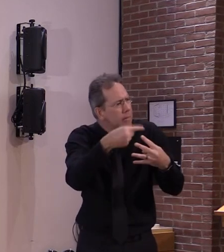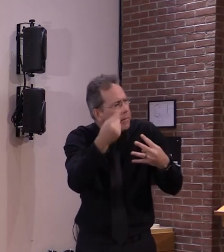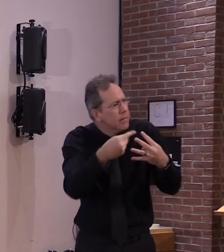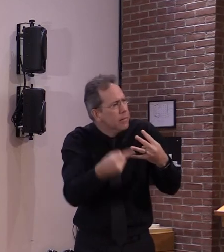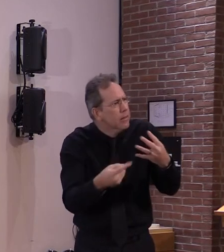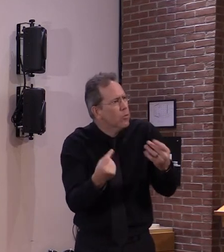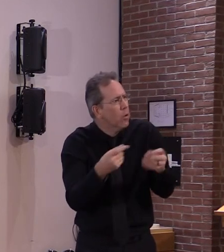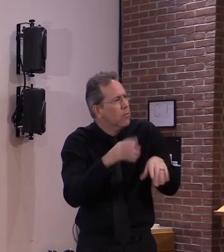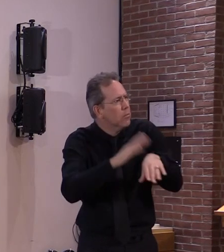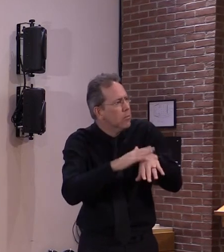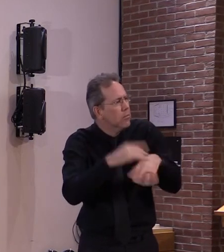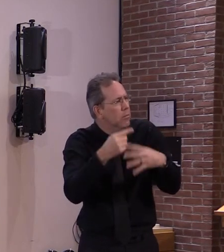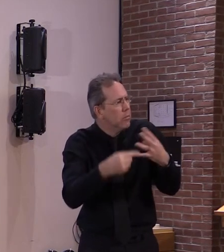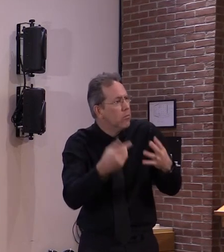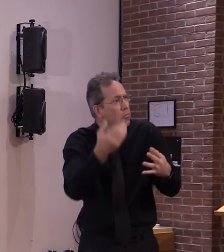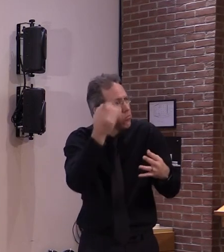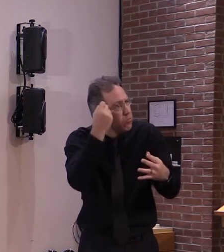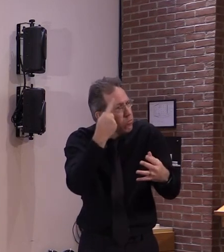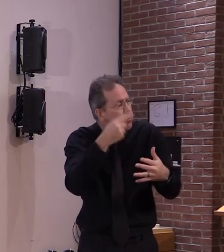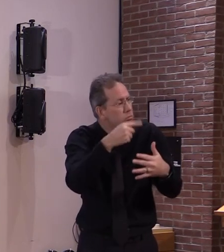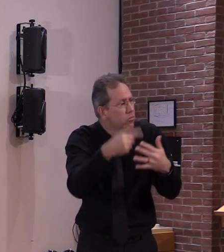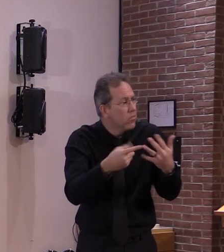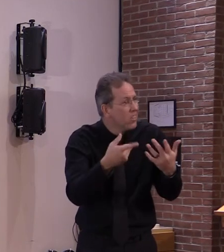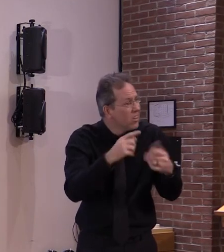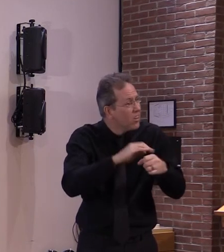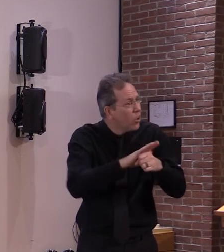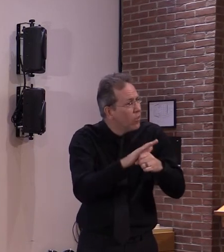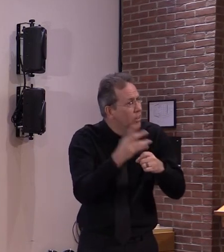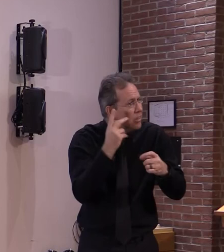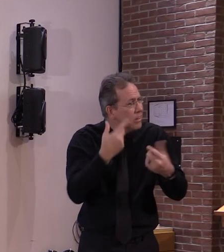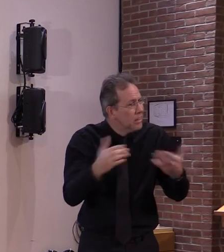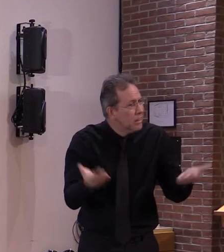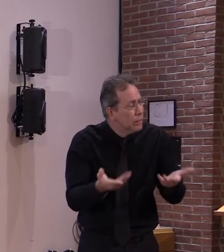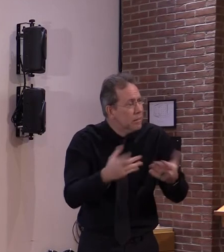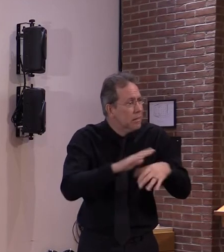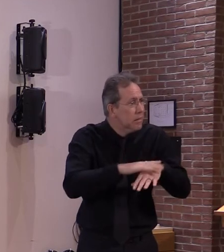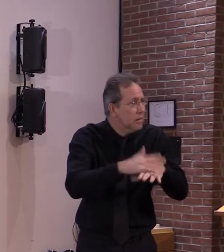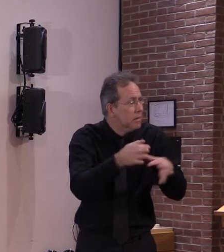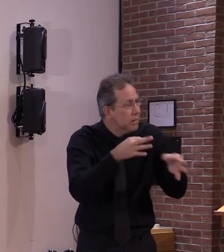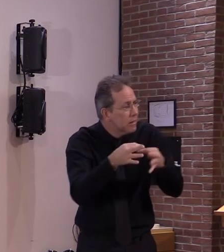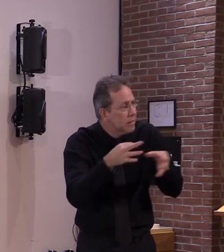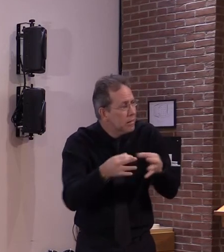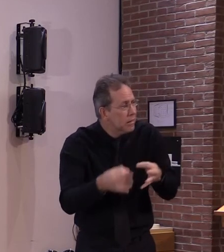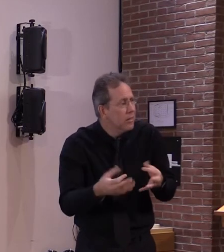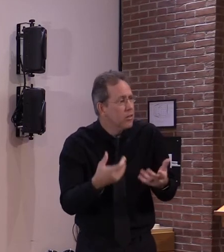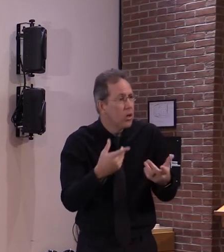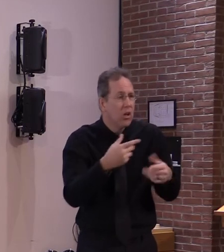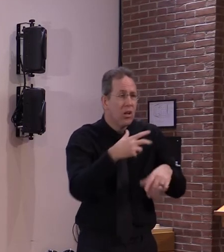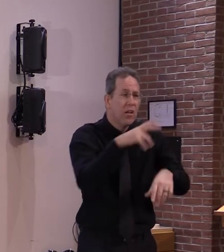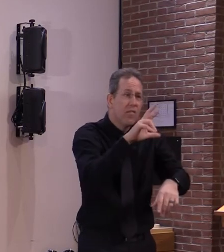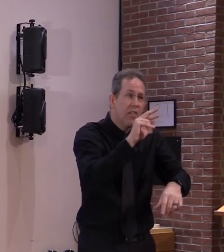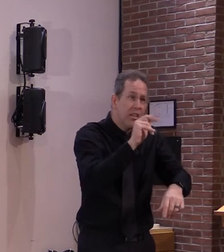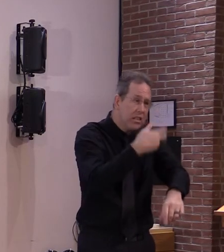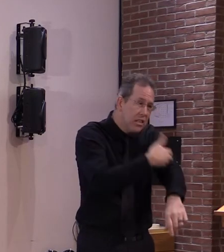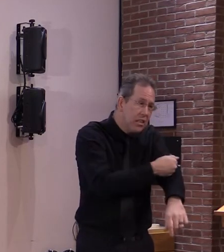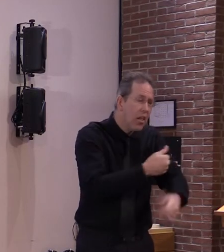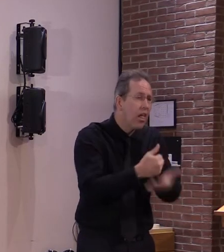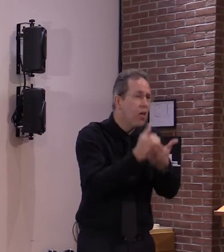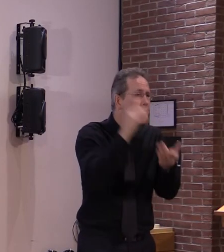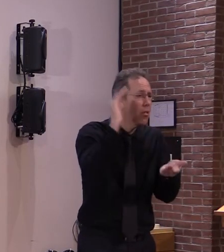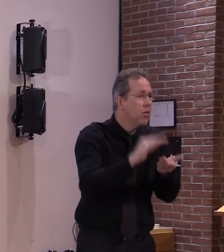rarely or almost never going to happen to them versus what might happen with frequency